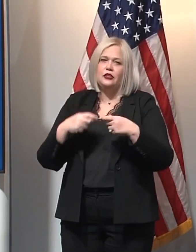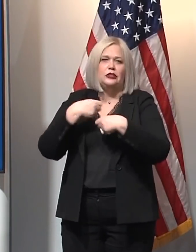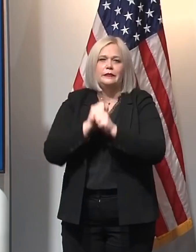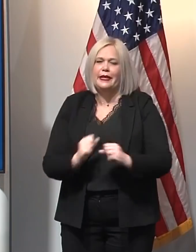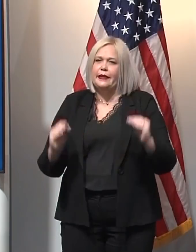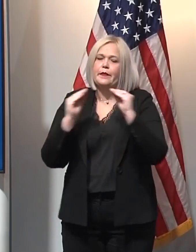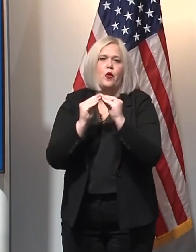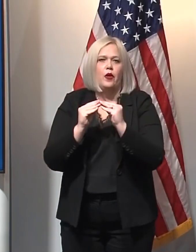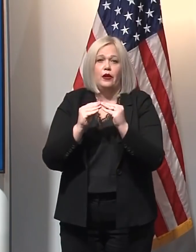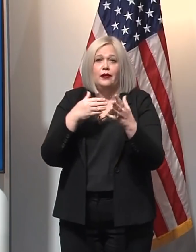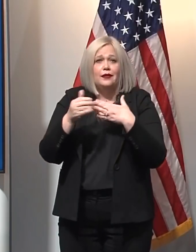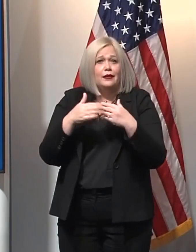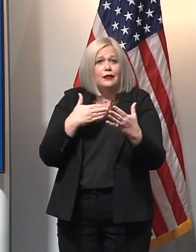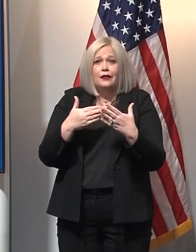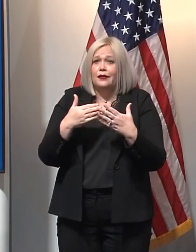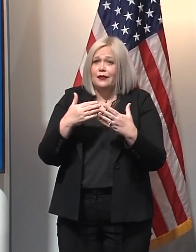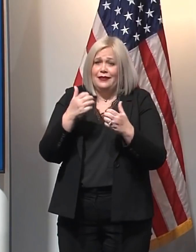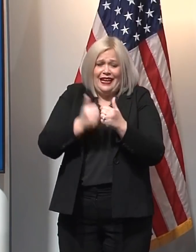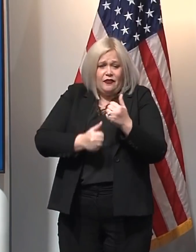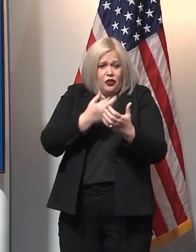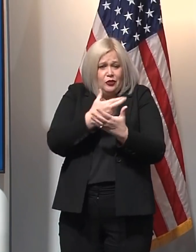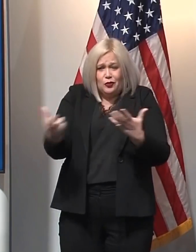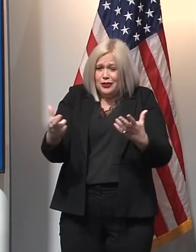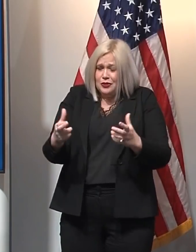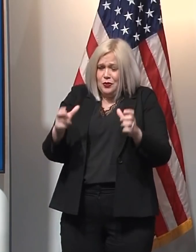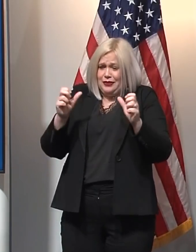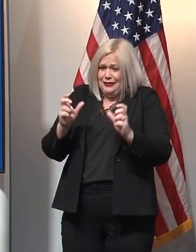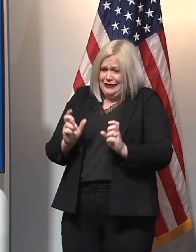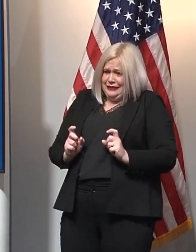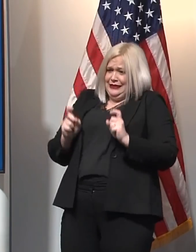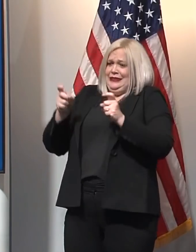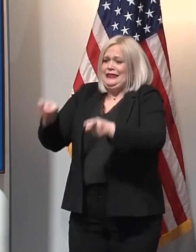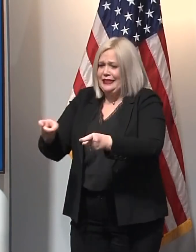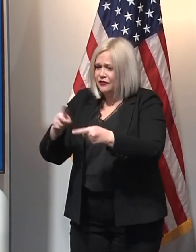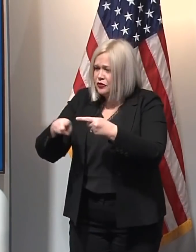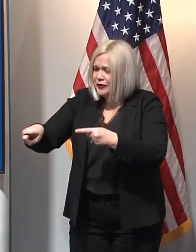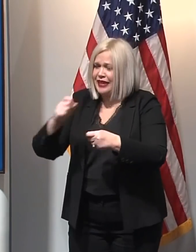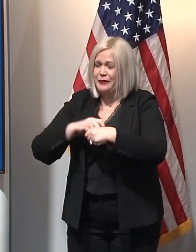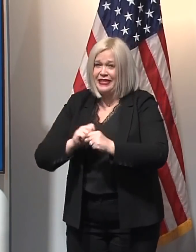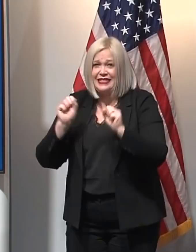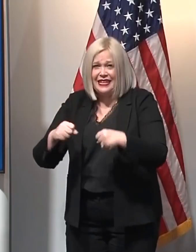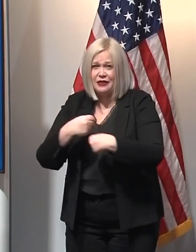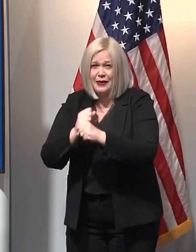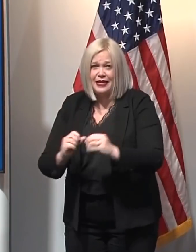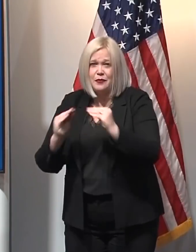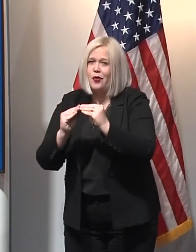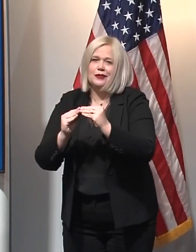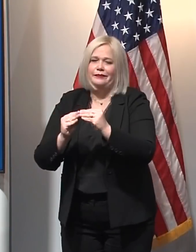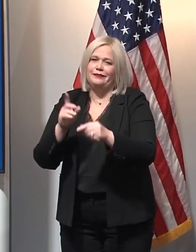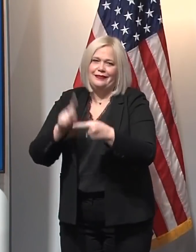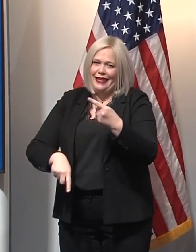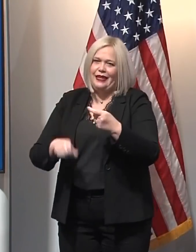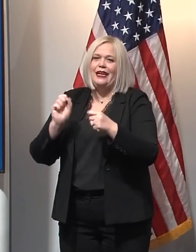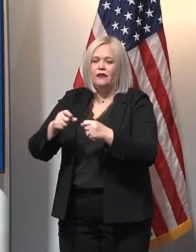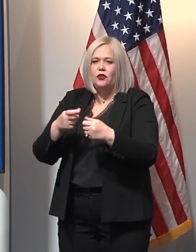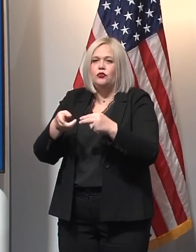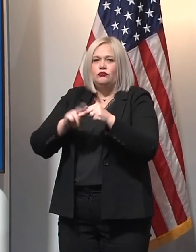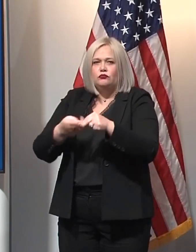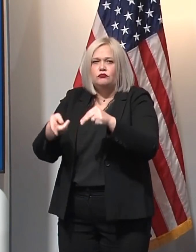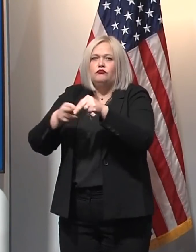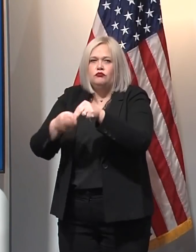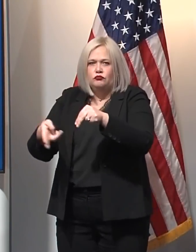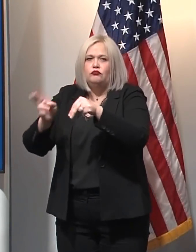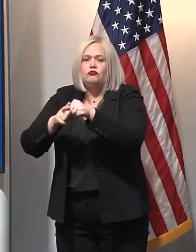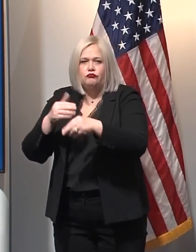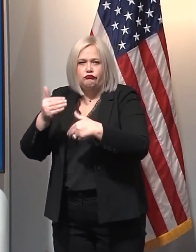if you have every resource that is being thrown toward toward the cure, it still takes time to ramp up. We are